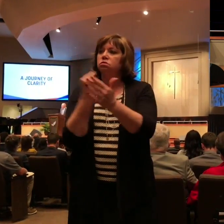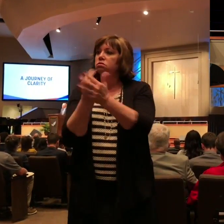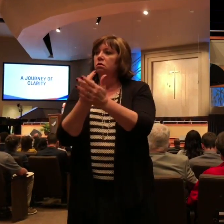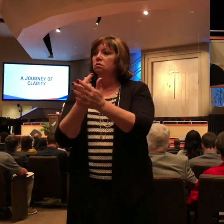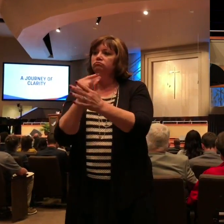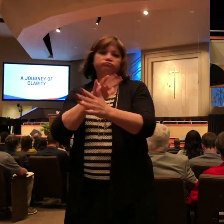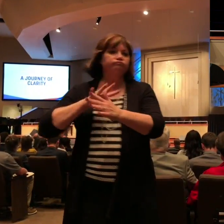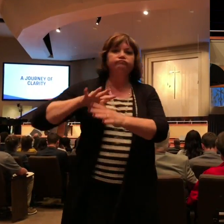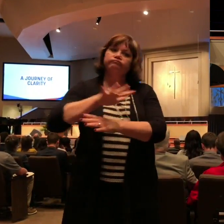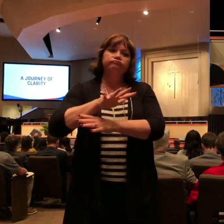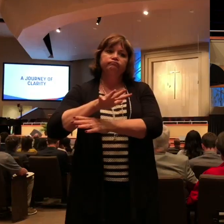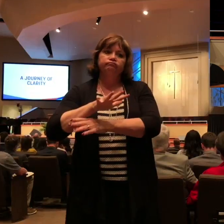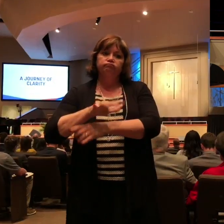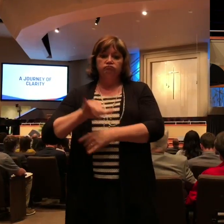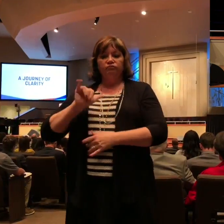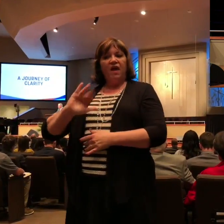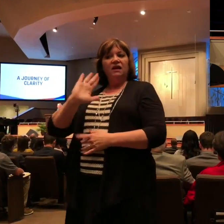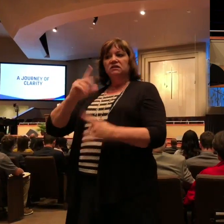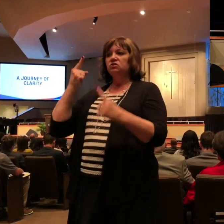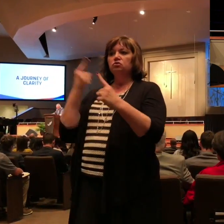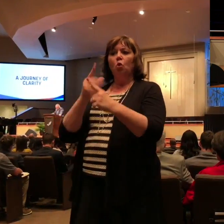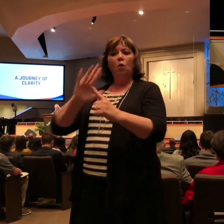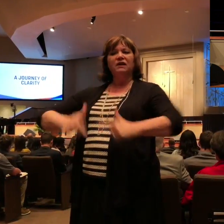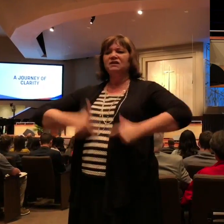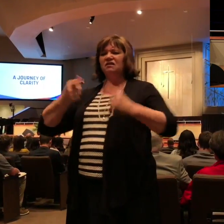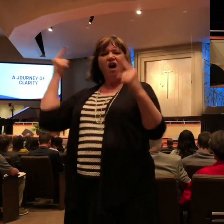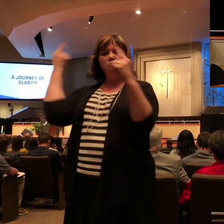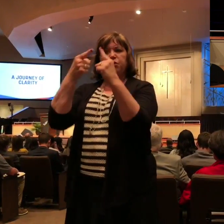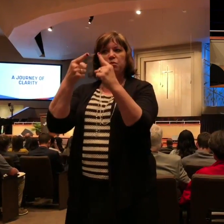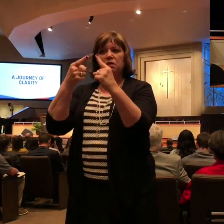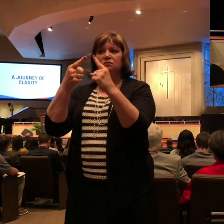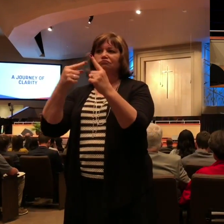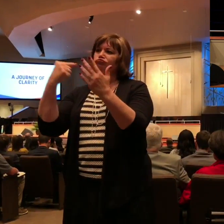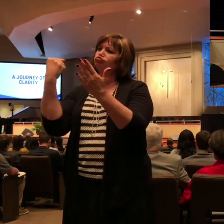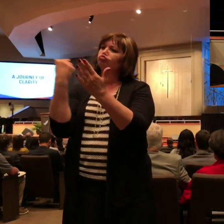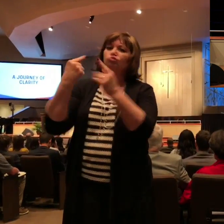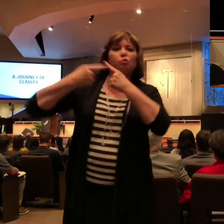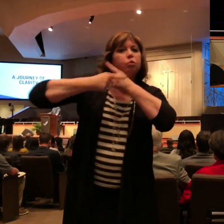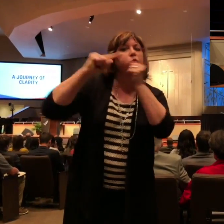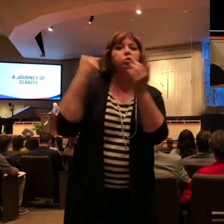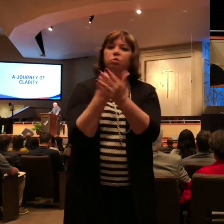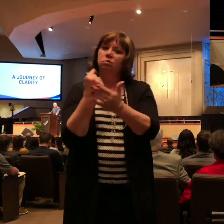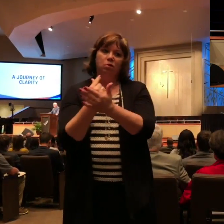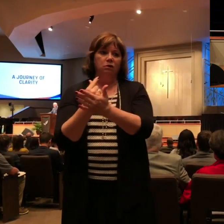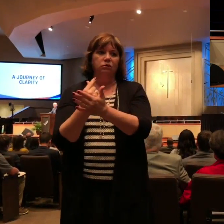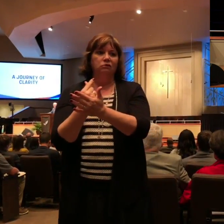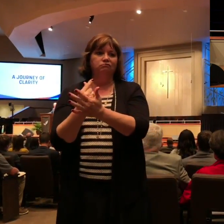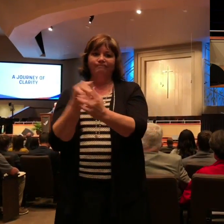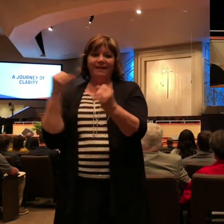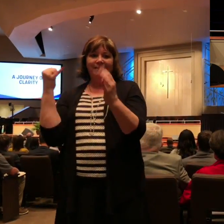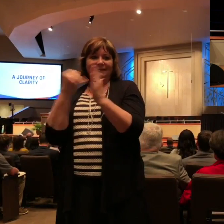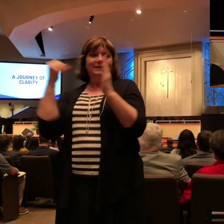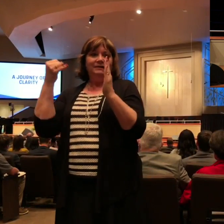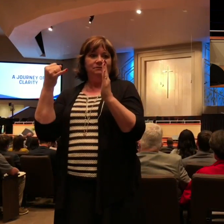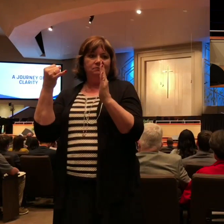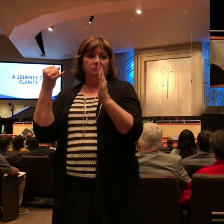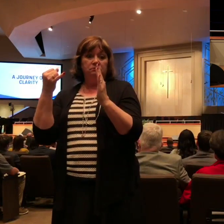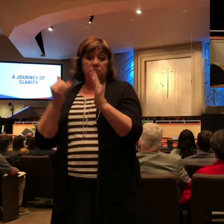Paul had one goal, one mission, one purpose in which to live for, and that's all that mattered. After the Lord Jesus Christ